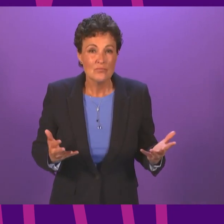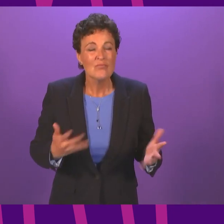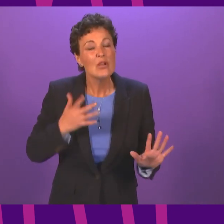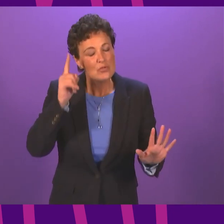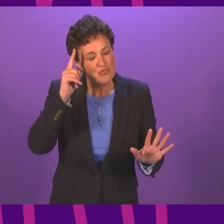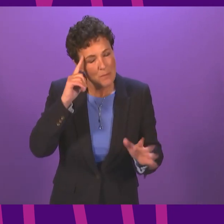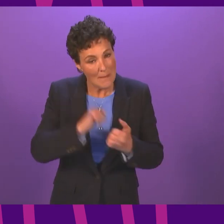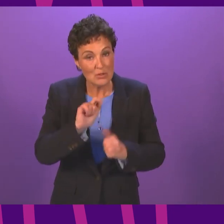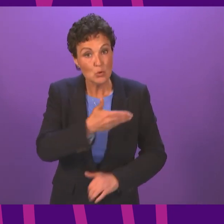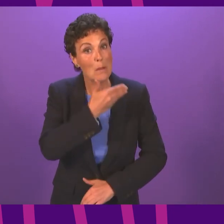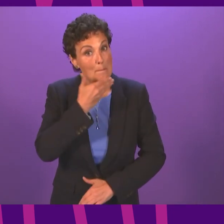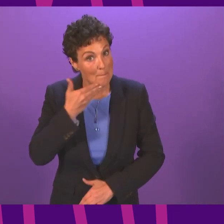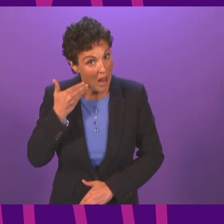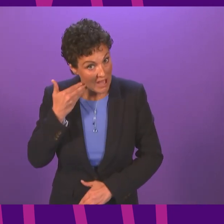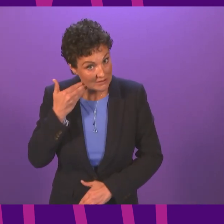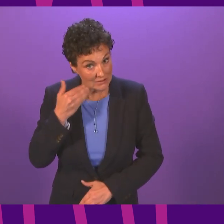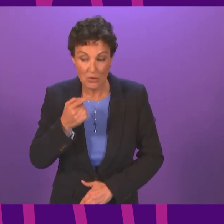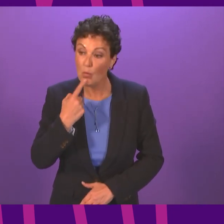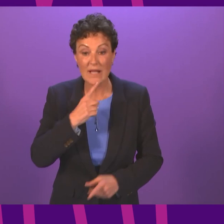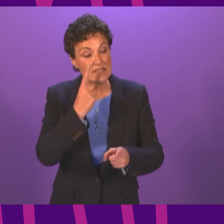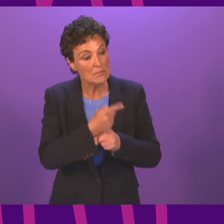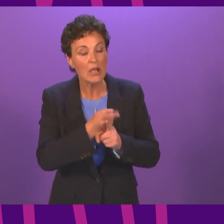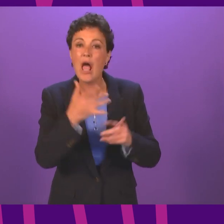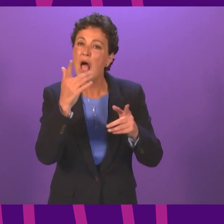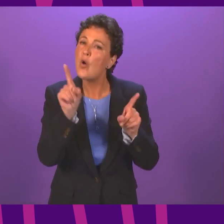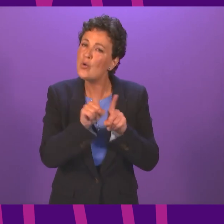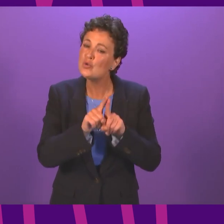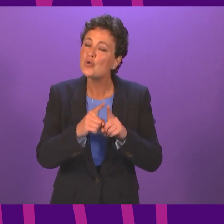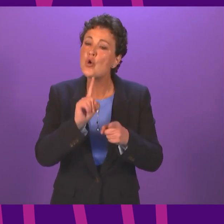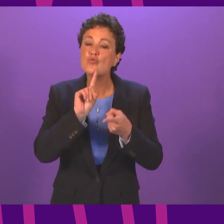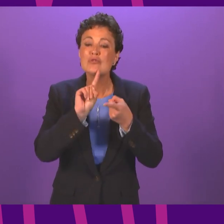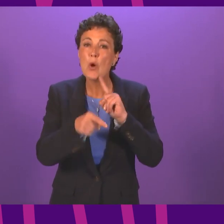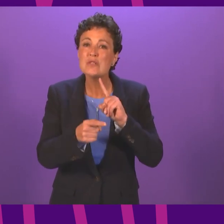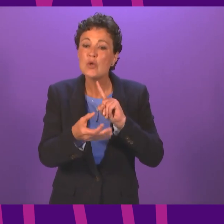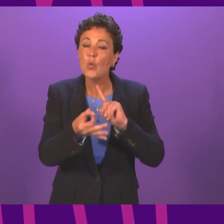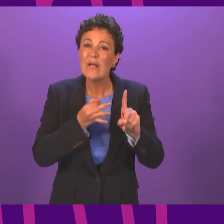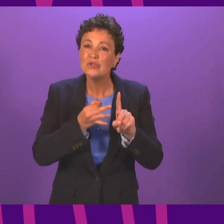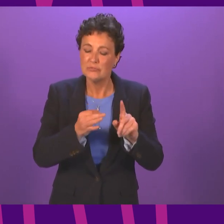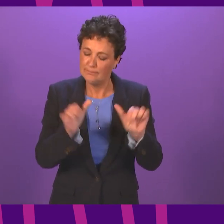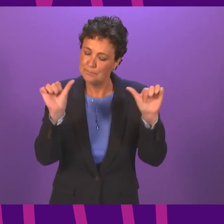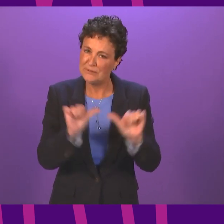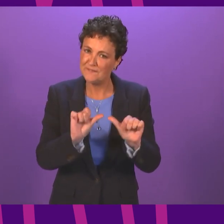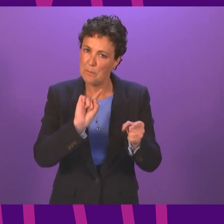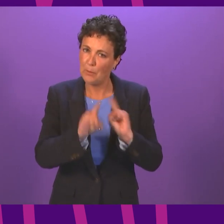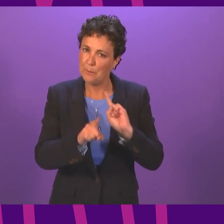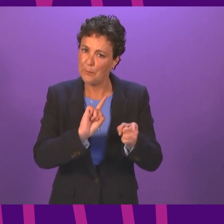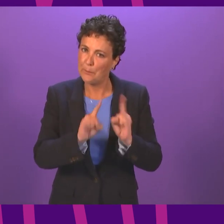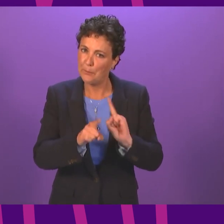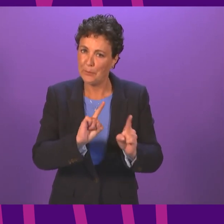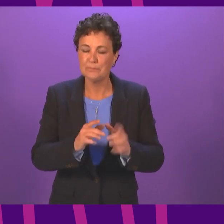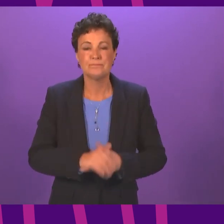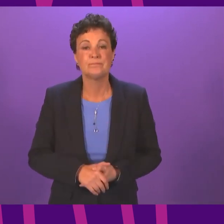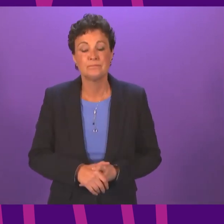courteous at all times to other members in the chamber and please keep responses questions and responses succinct the next item of business